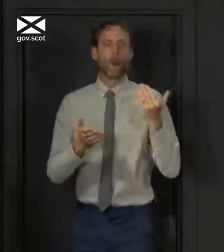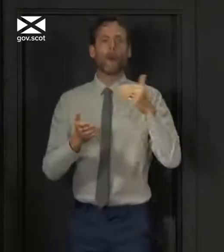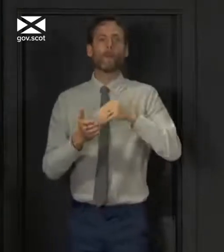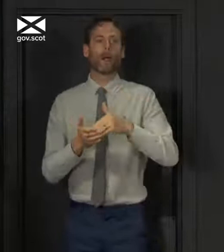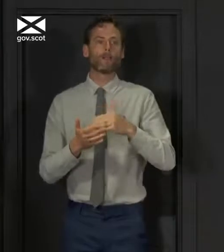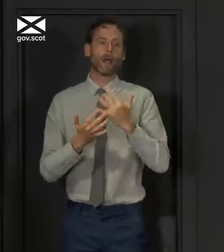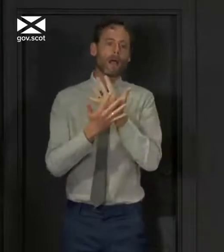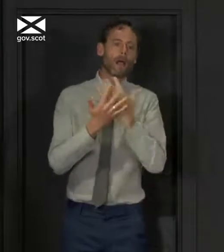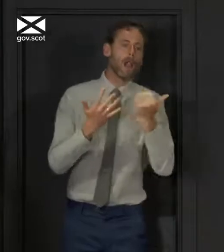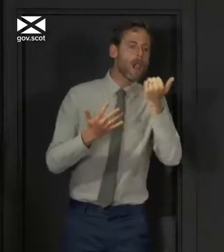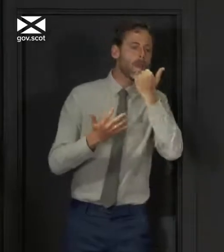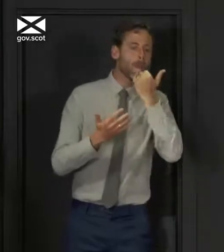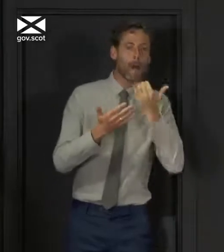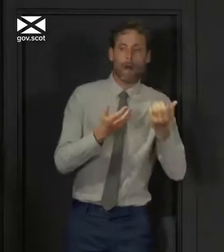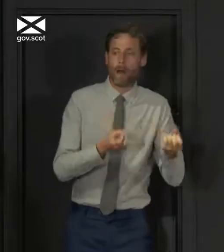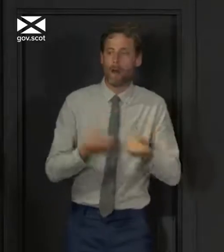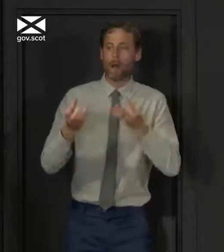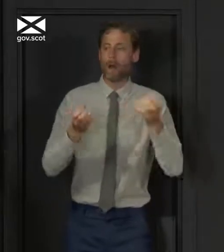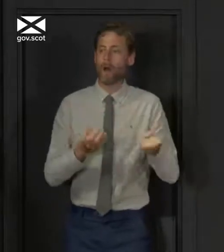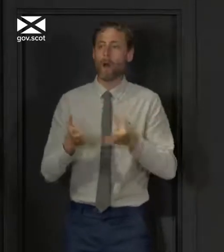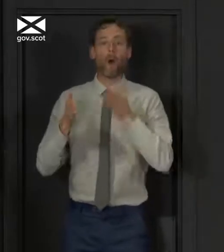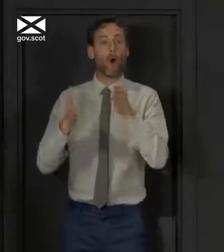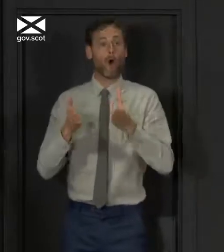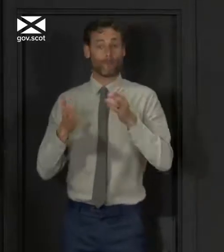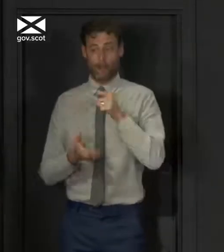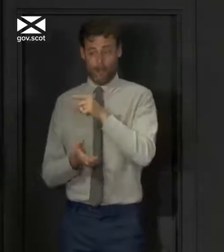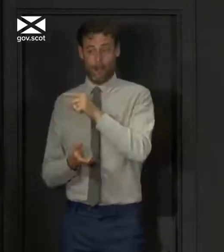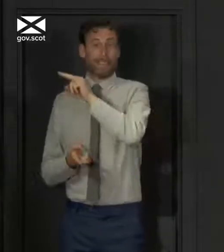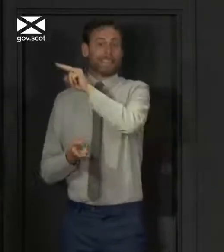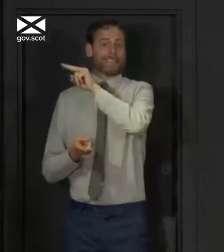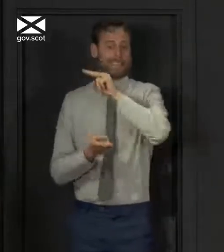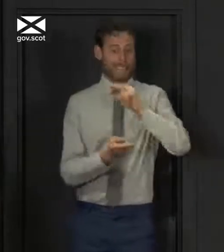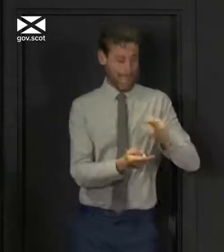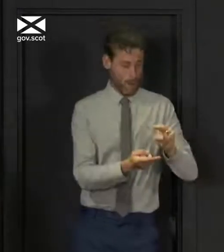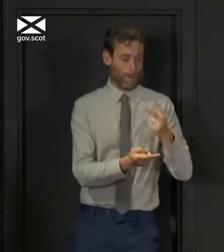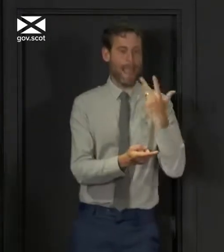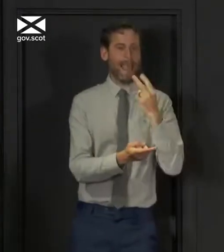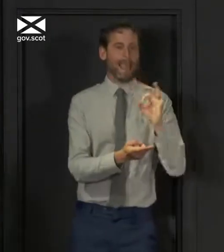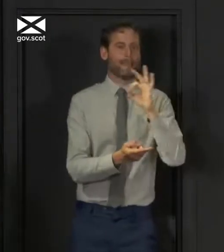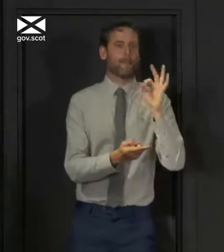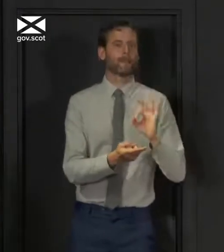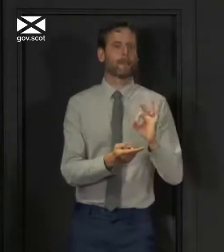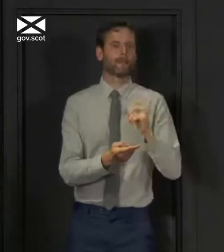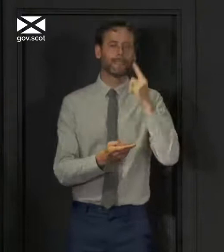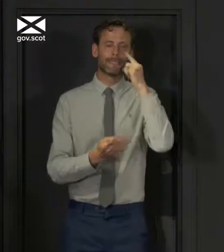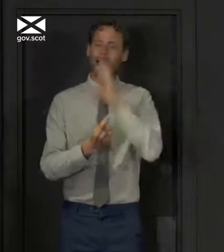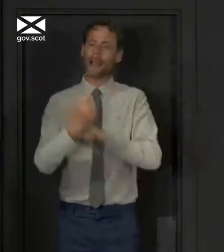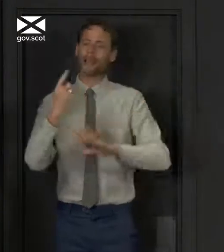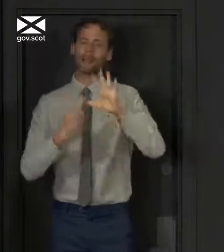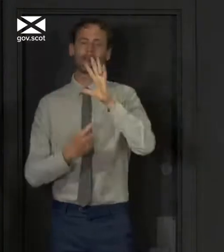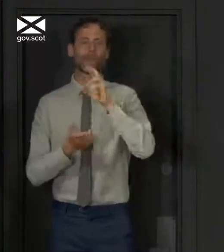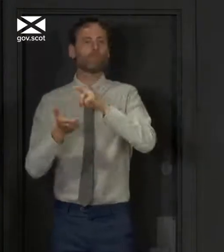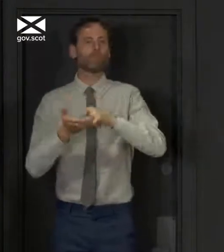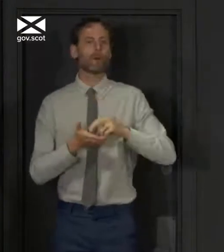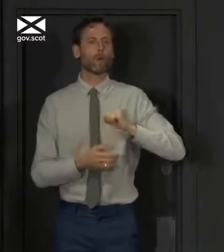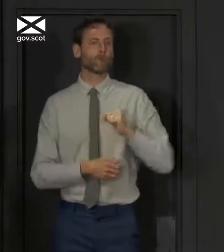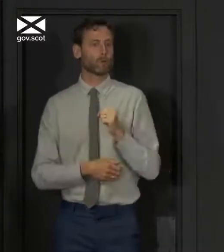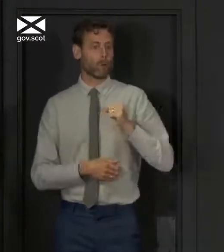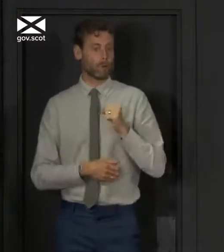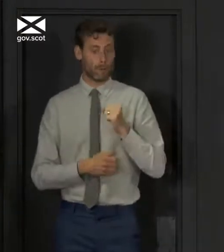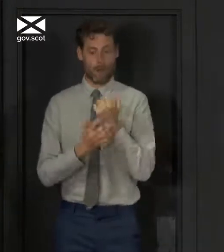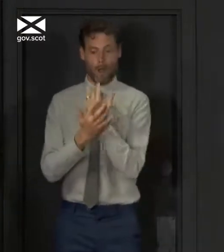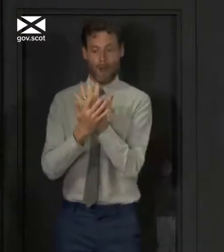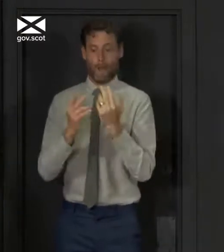80%. Also, as we saw yesterday in the National Records of Scotland report, deaths associated with COVID-19,